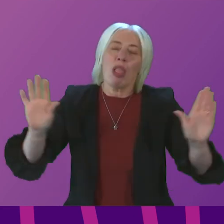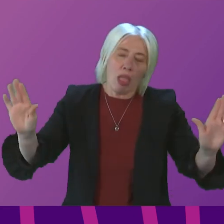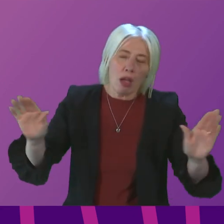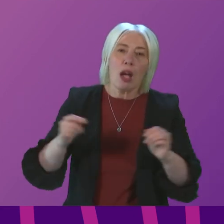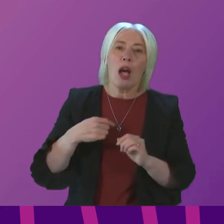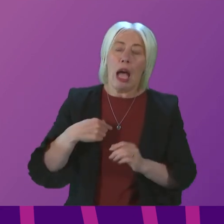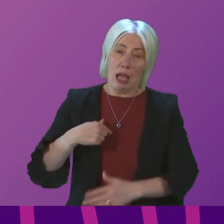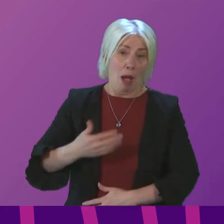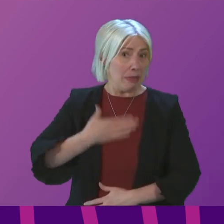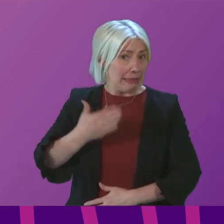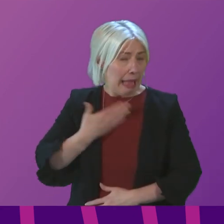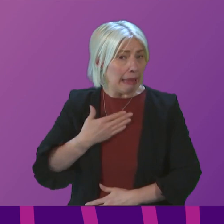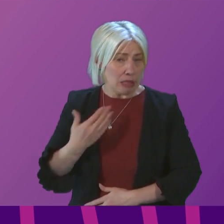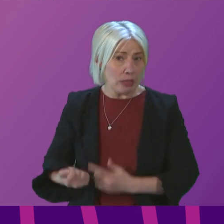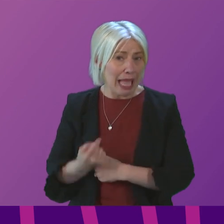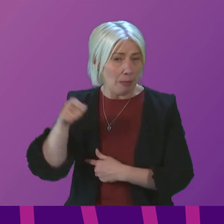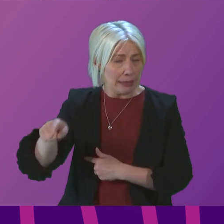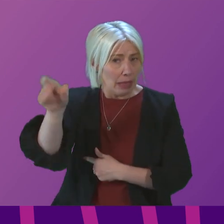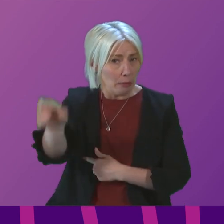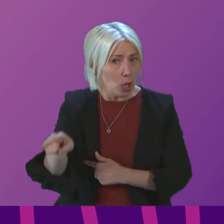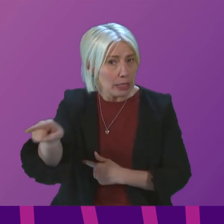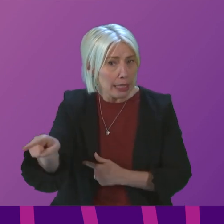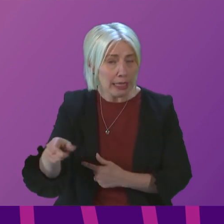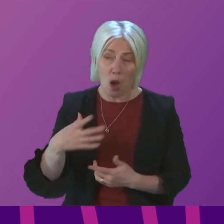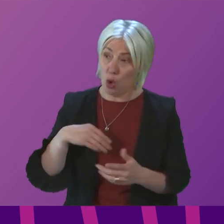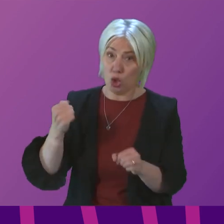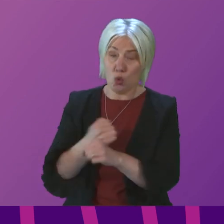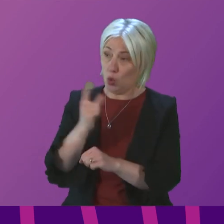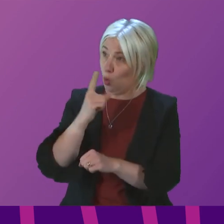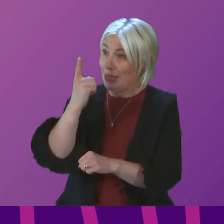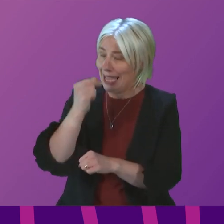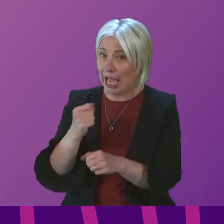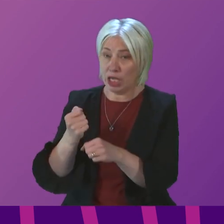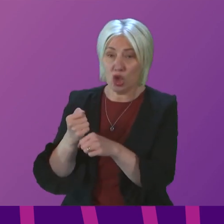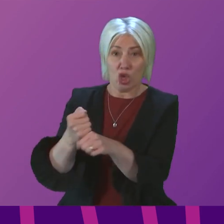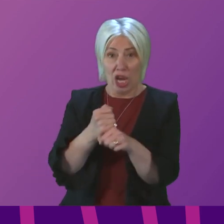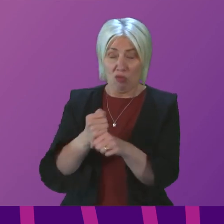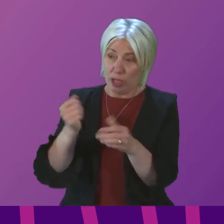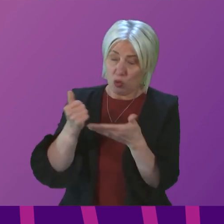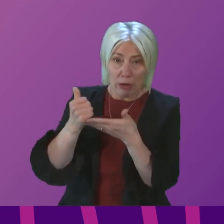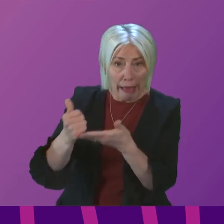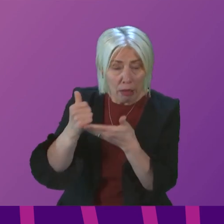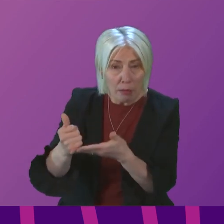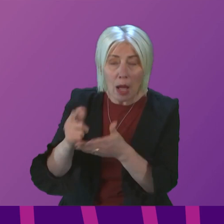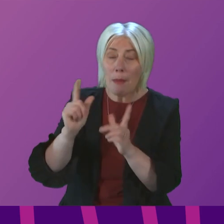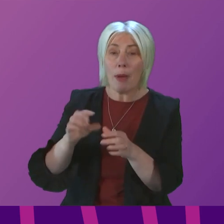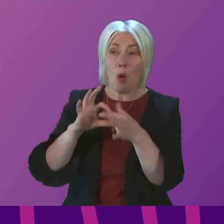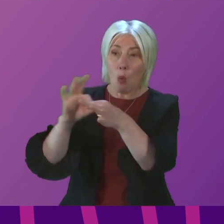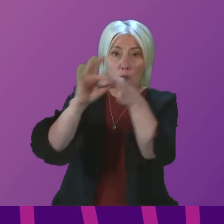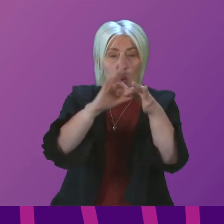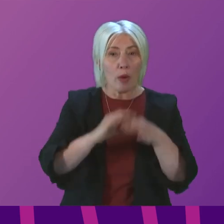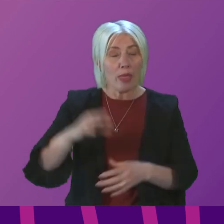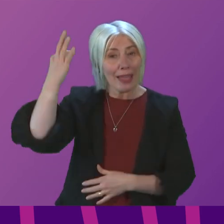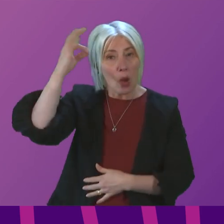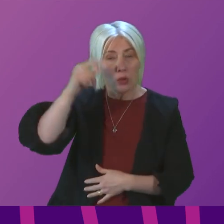I am upset to hear about Callum's situation and want to do anything we can to help more generally. Of course, we are working with councils to